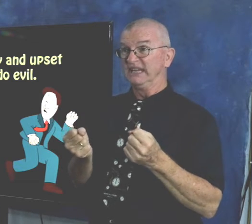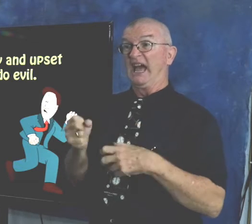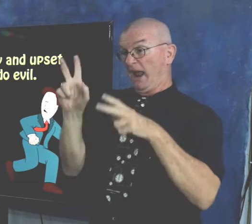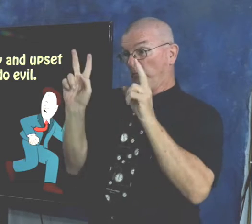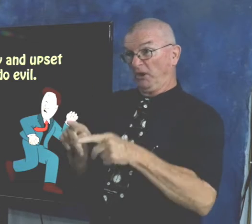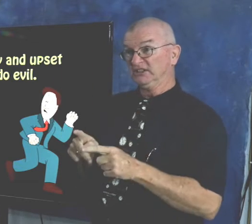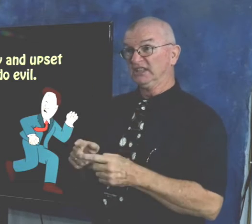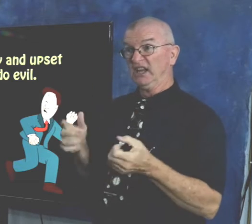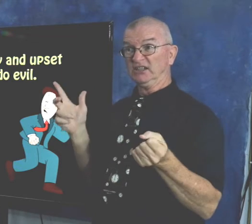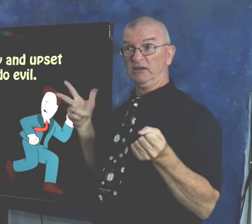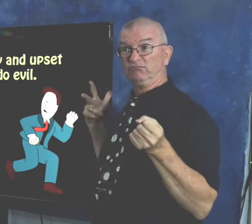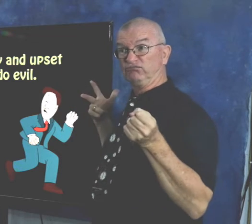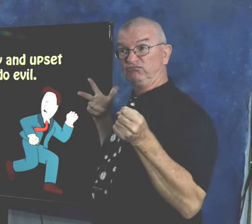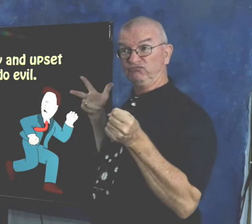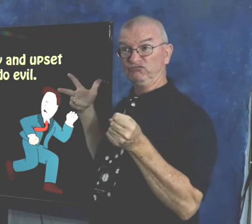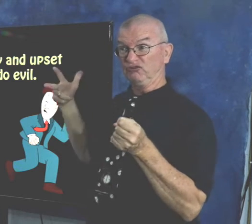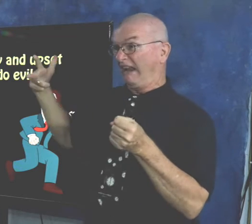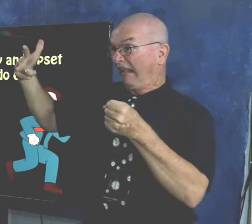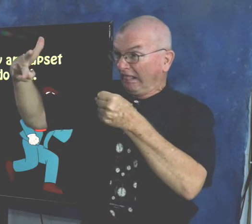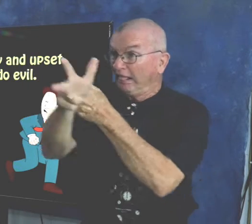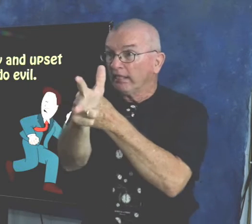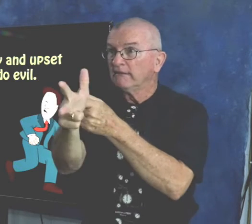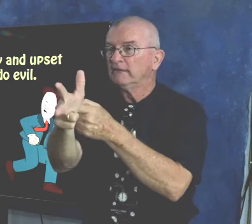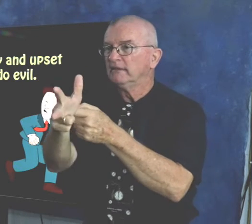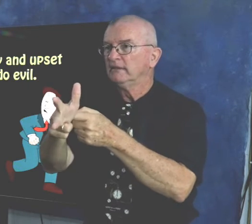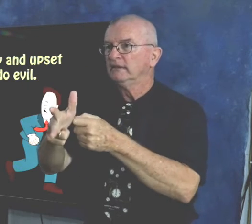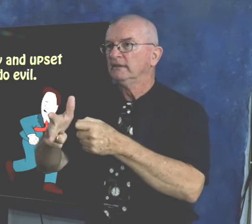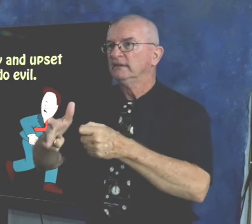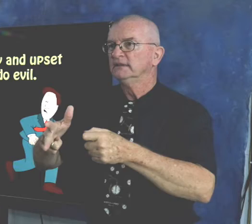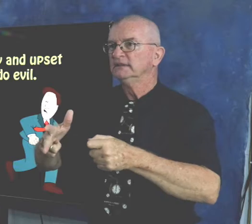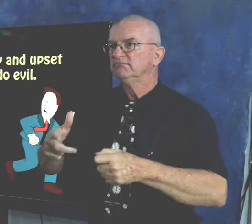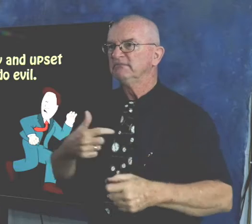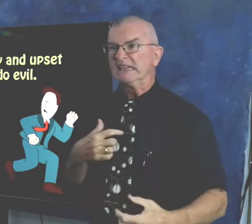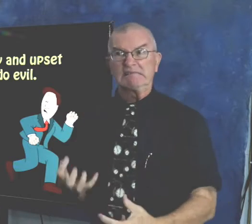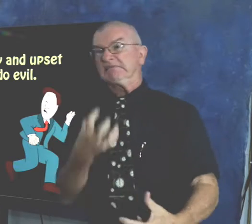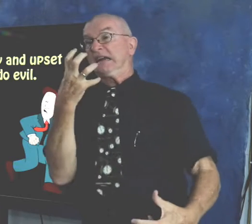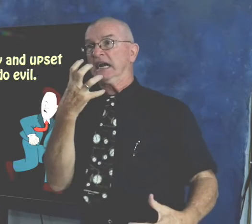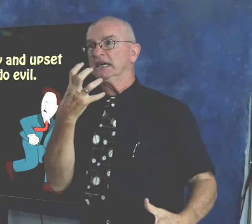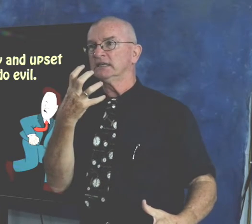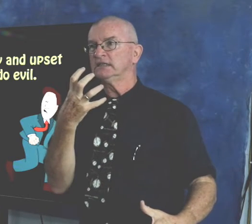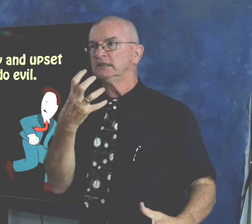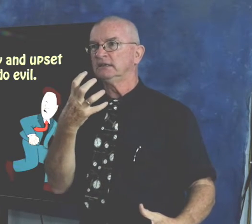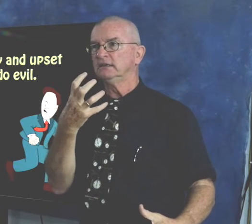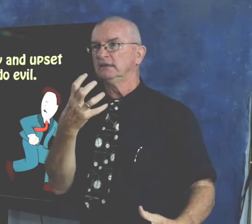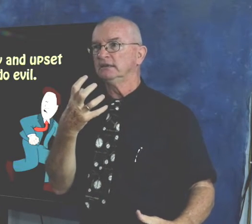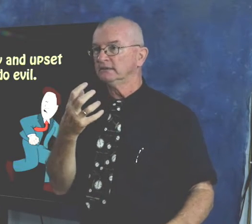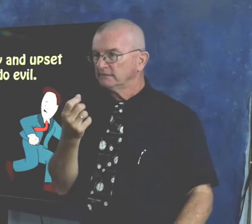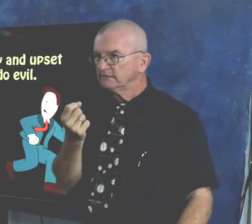along and a person from behind me comes zooming around and cuts me off. Me, right away, I get angry.